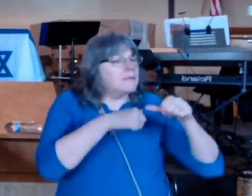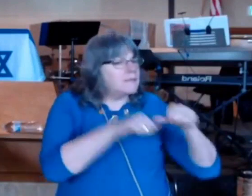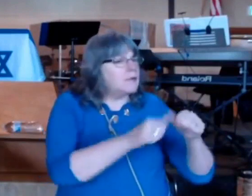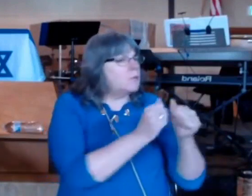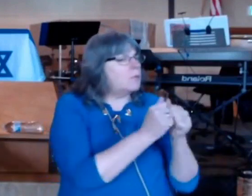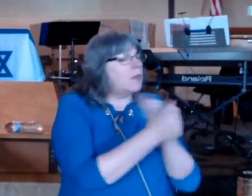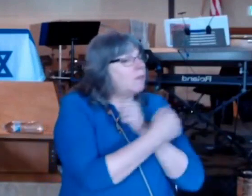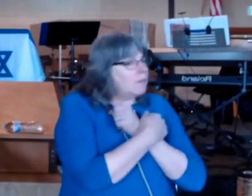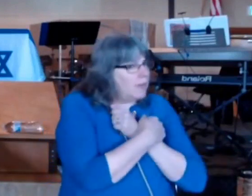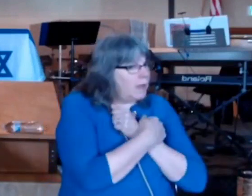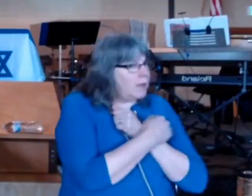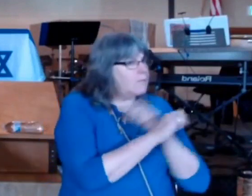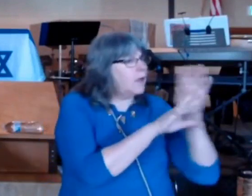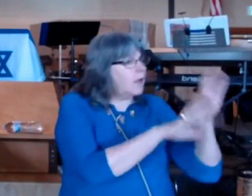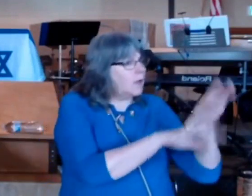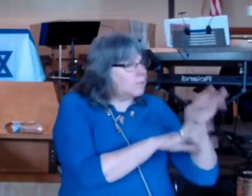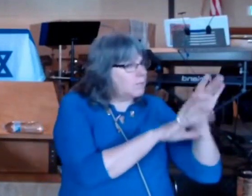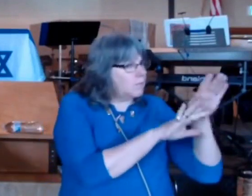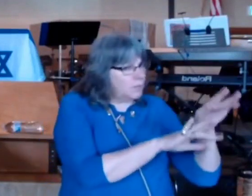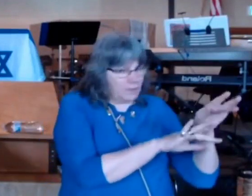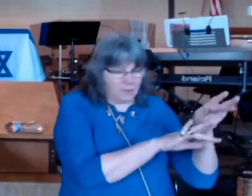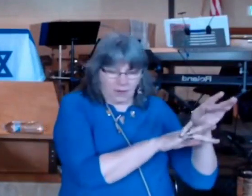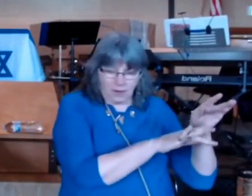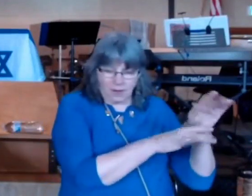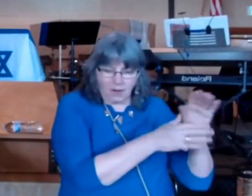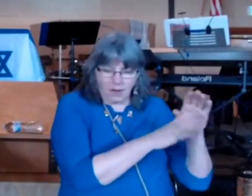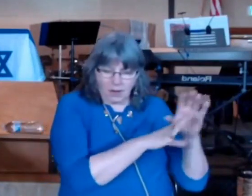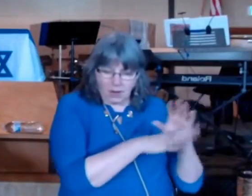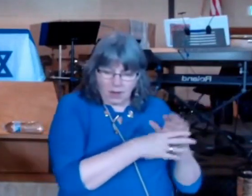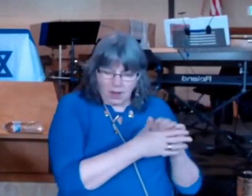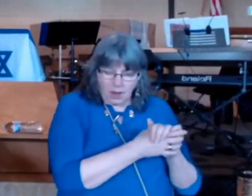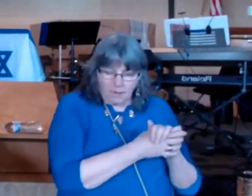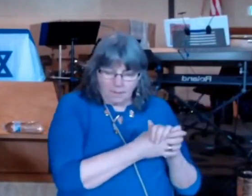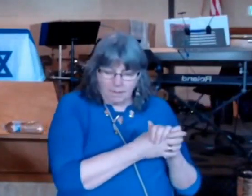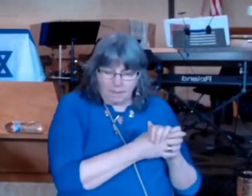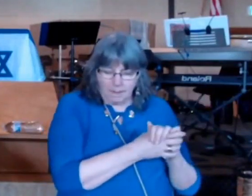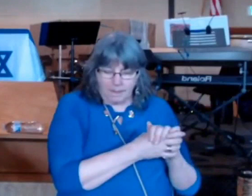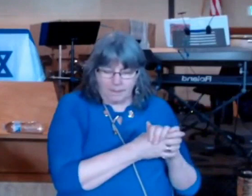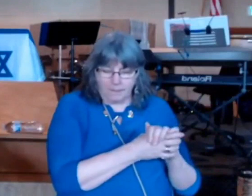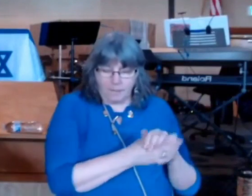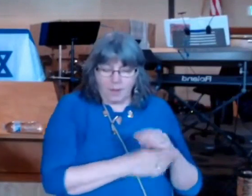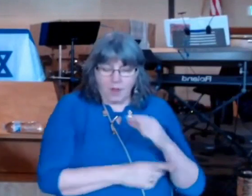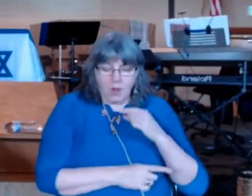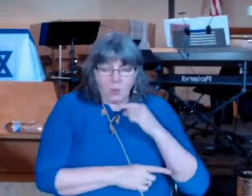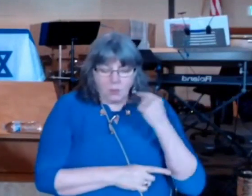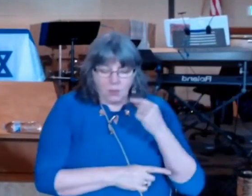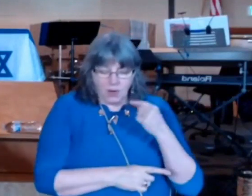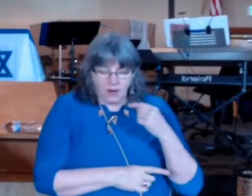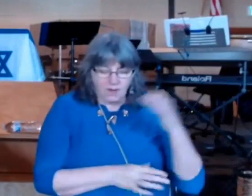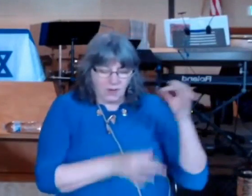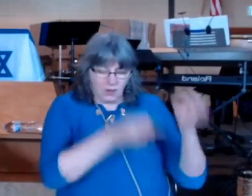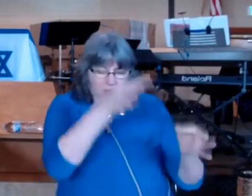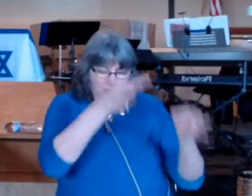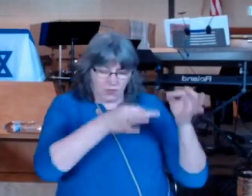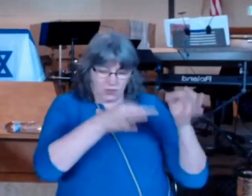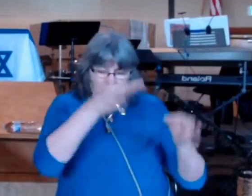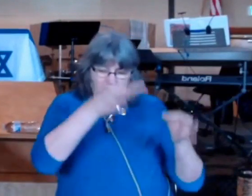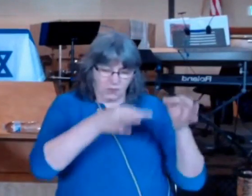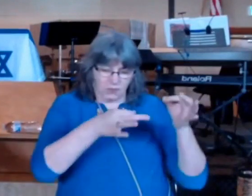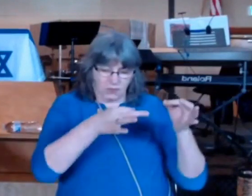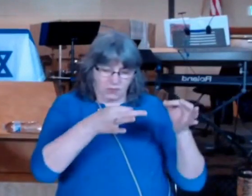care love mercy and compassion priests